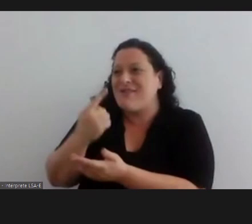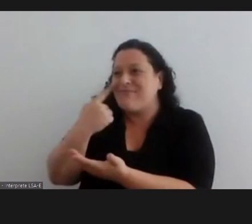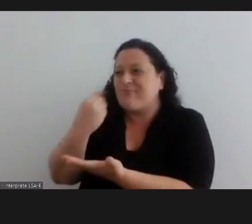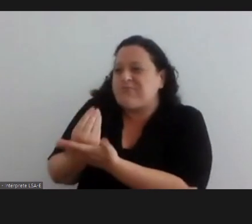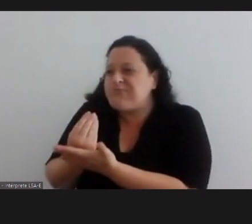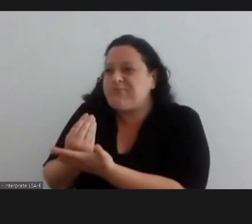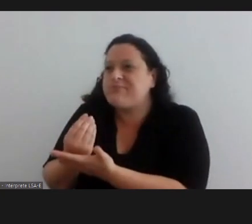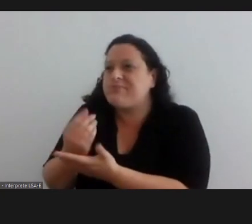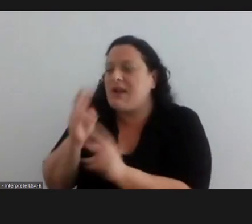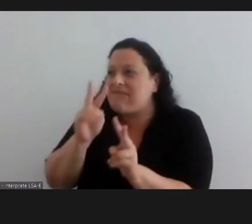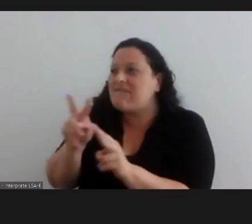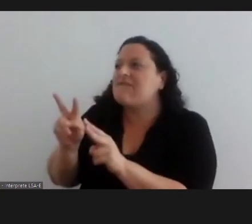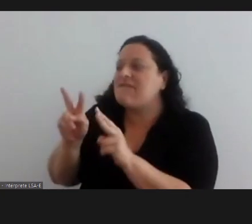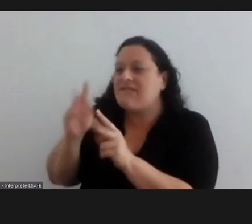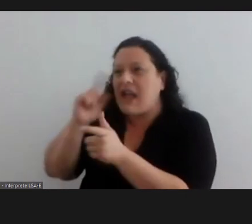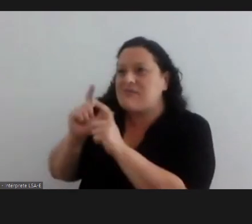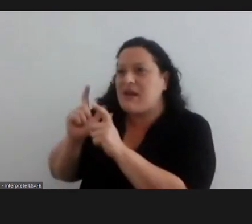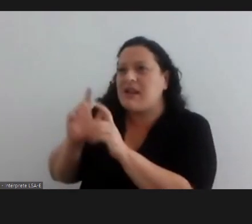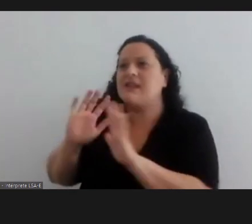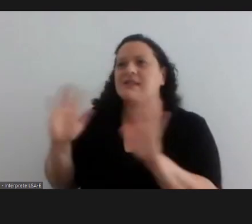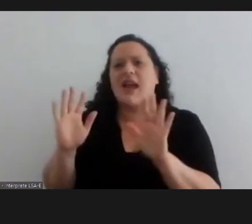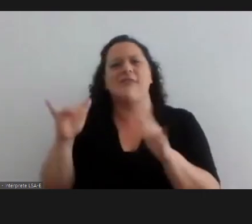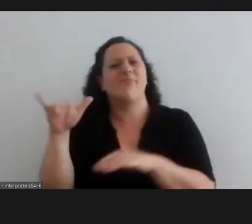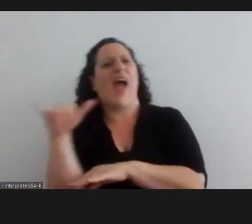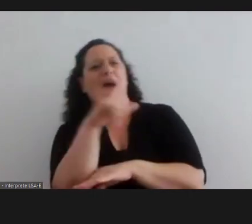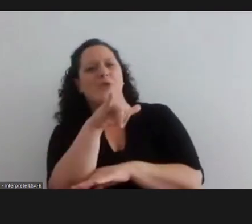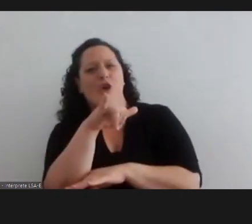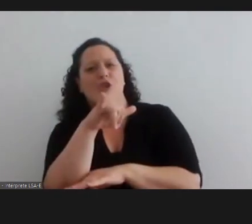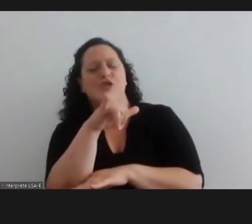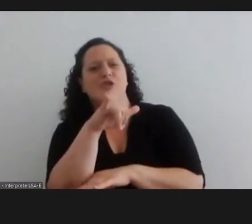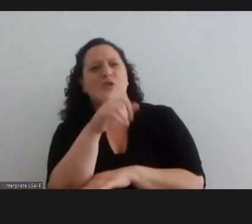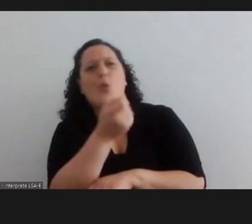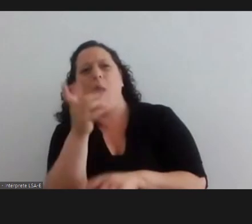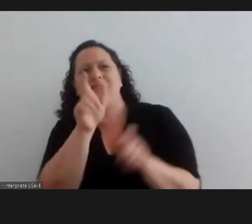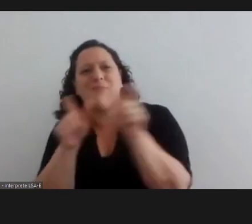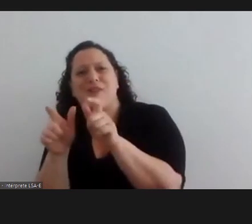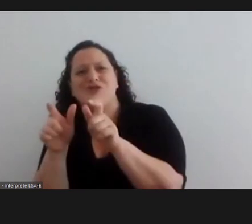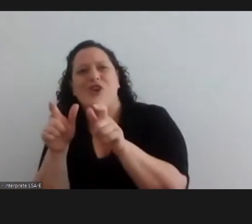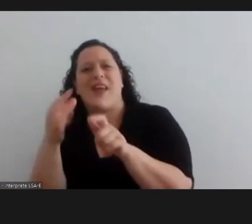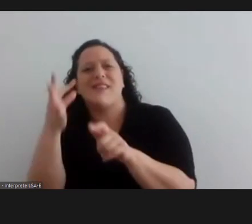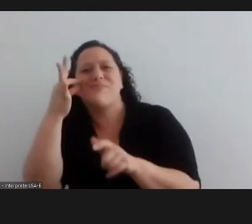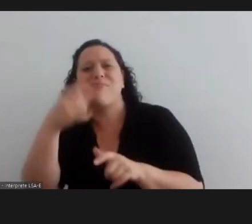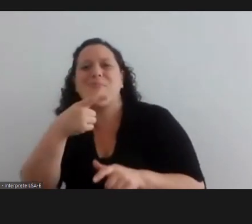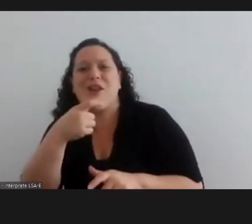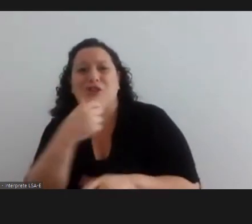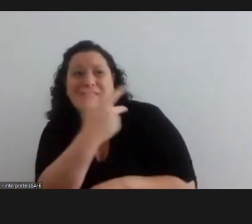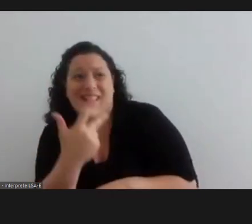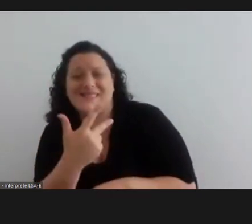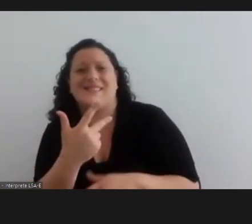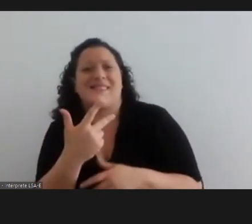three people of color coming from jujui when we know that this is a province with a lot of people that look like me